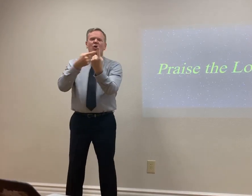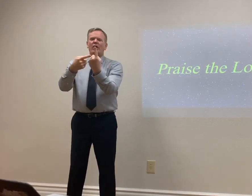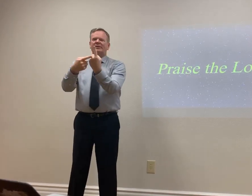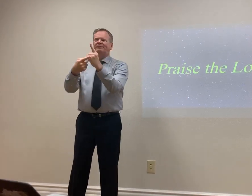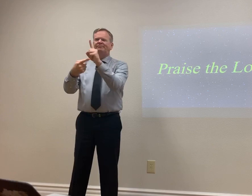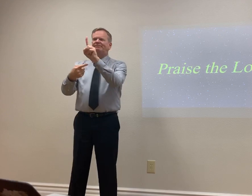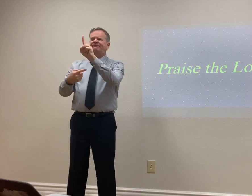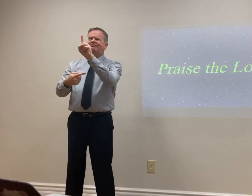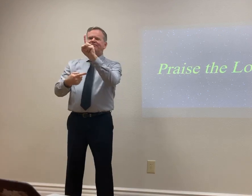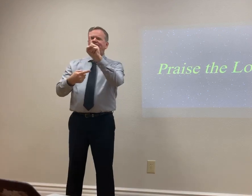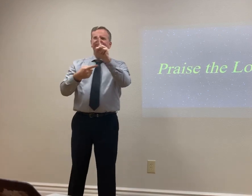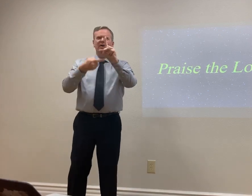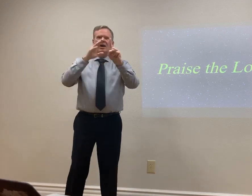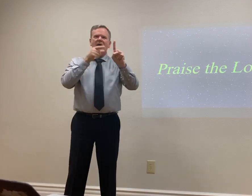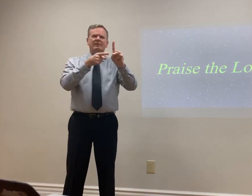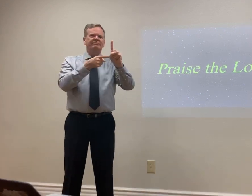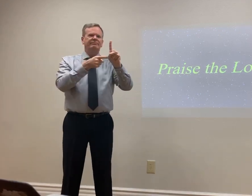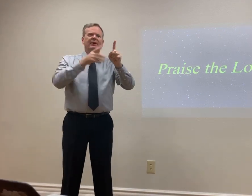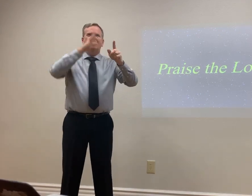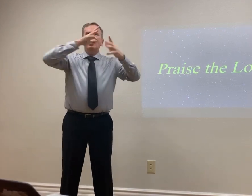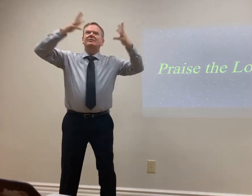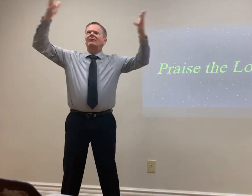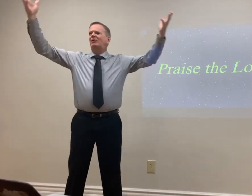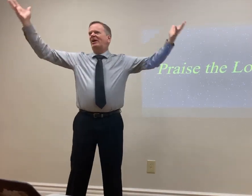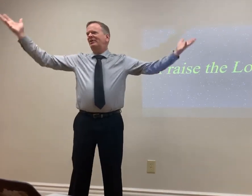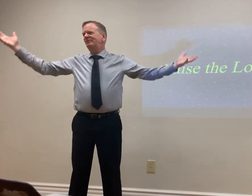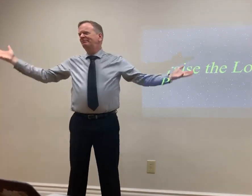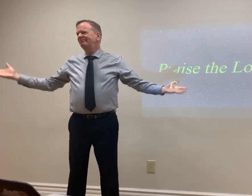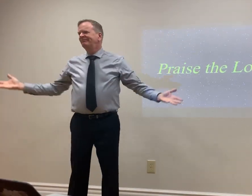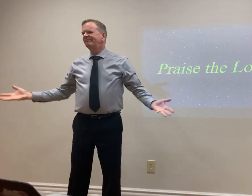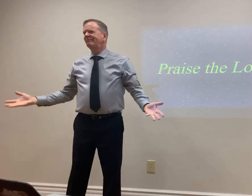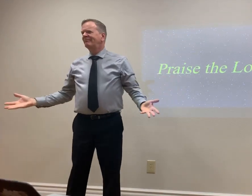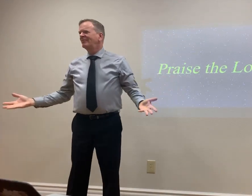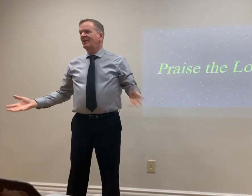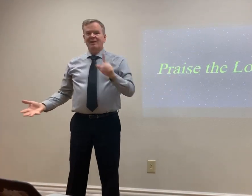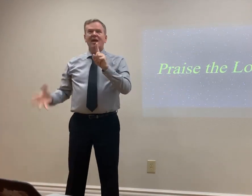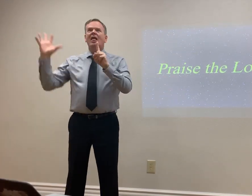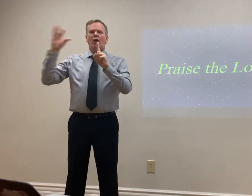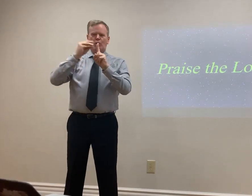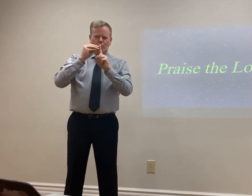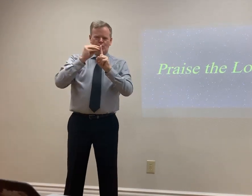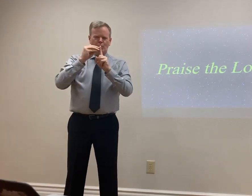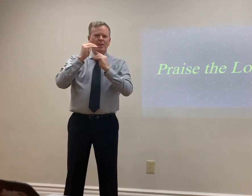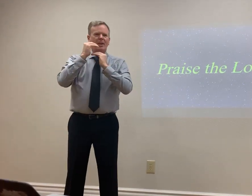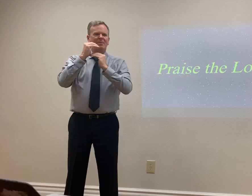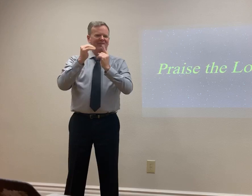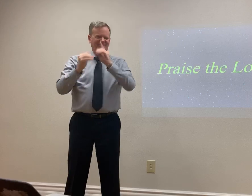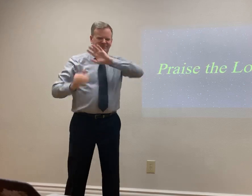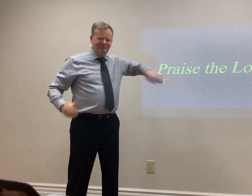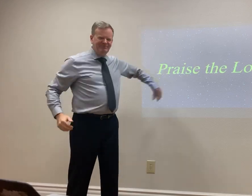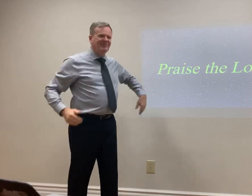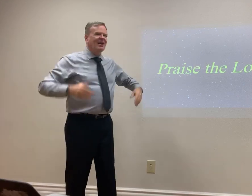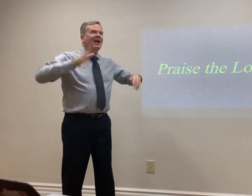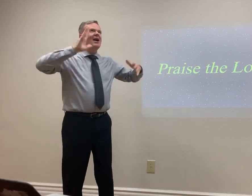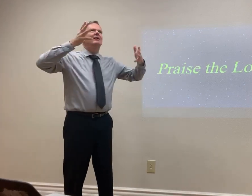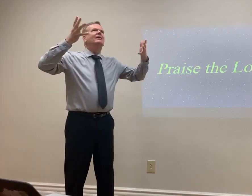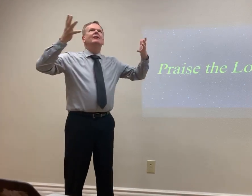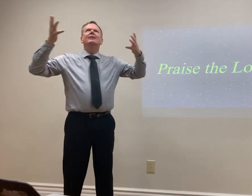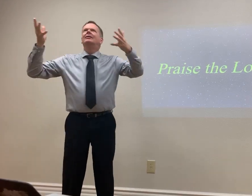but you have God, God, I can't do like God with one figure, because that means he's limited in space, he's not